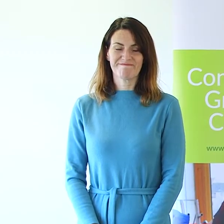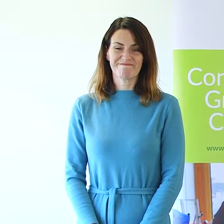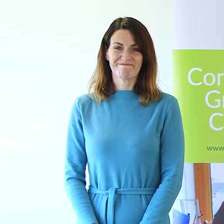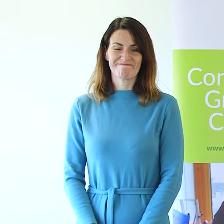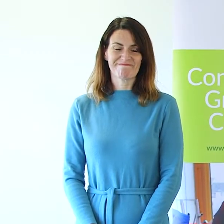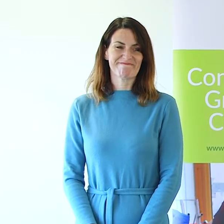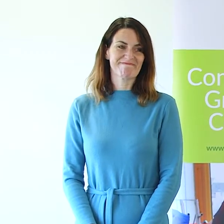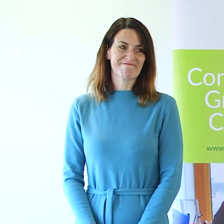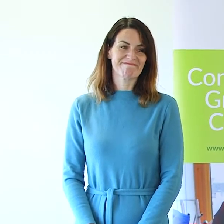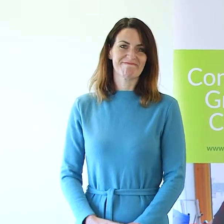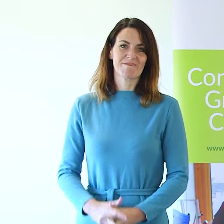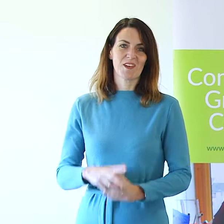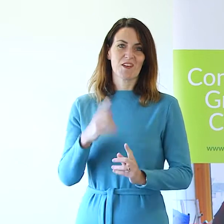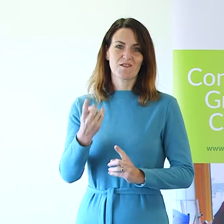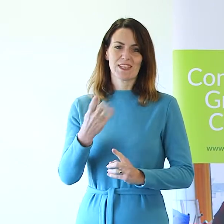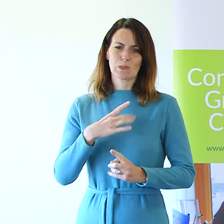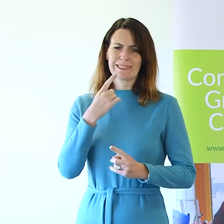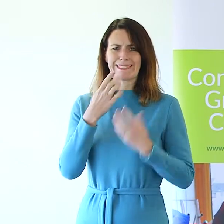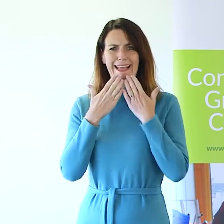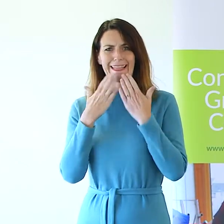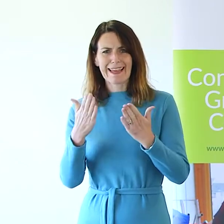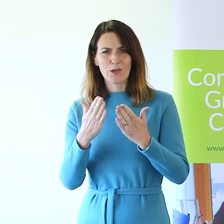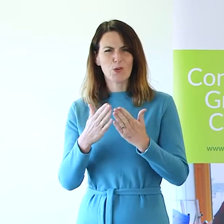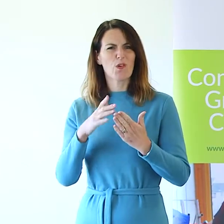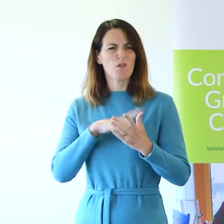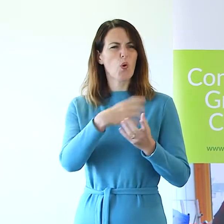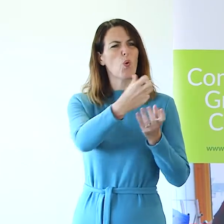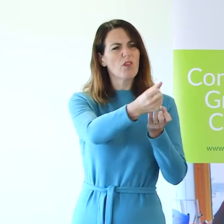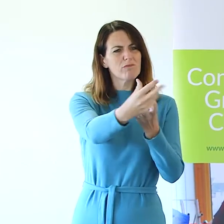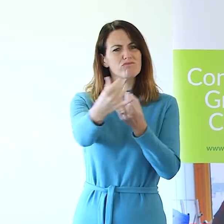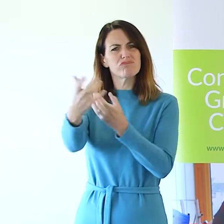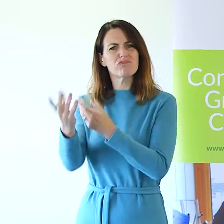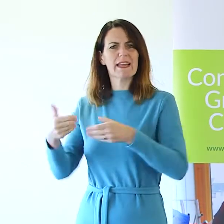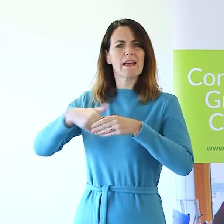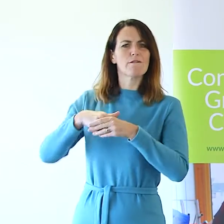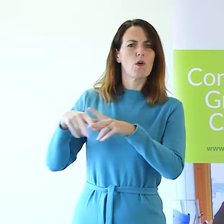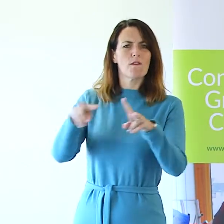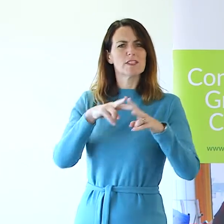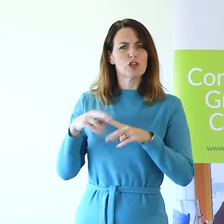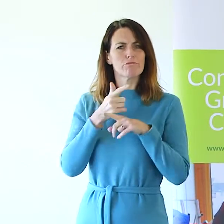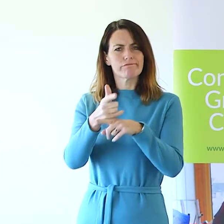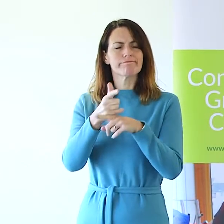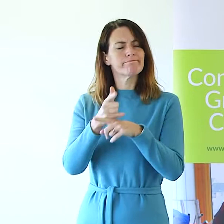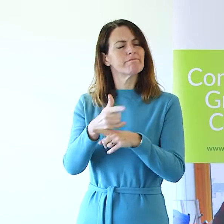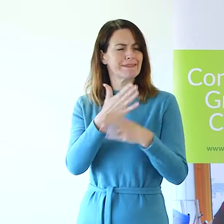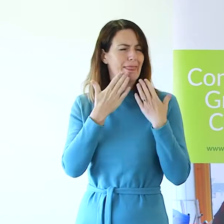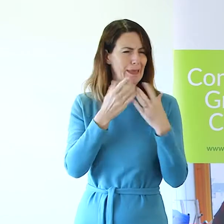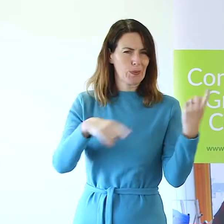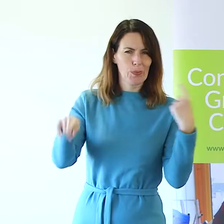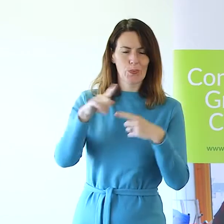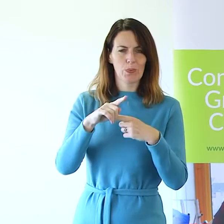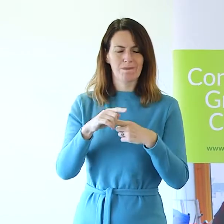So firstly we'd like to thank all of those voices from the community that took part in that video. I'm going to talk about